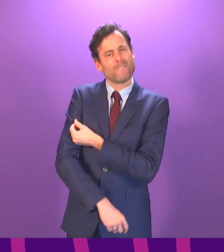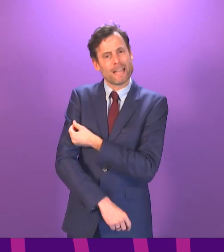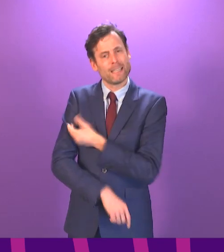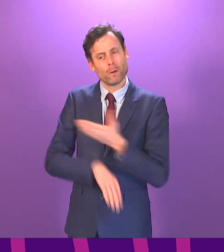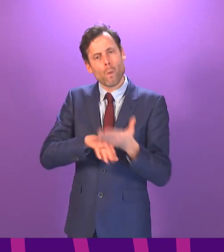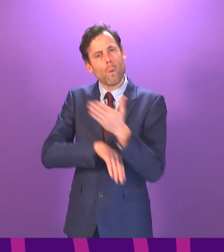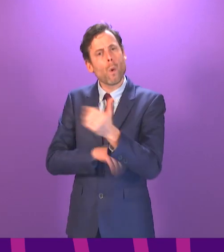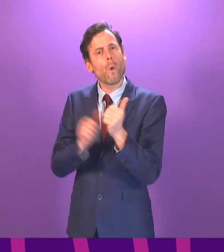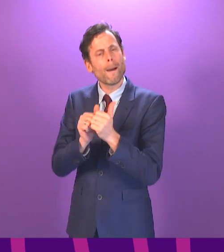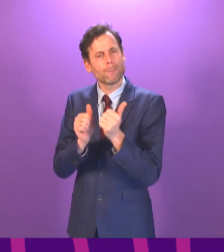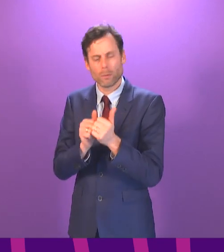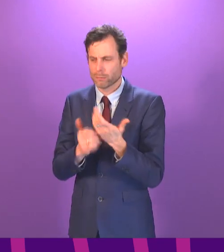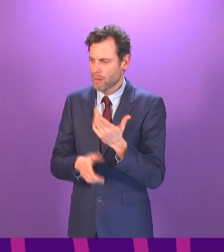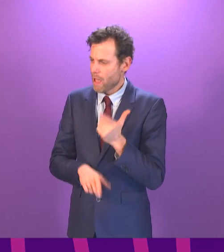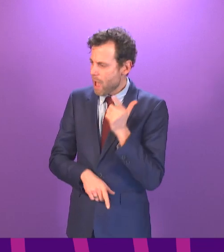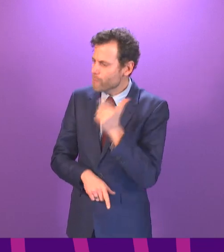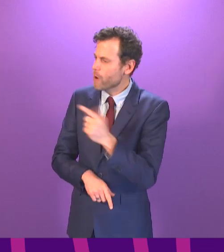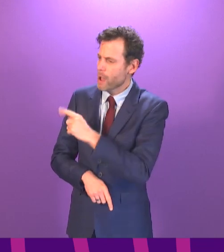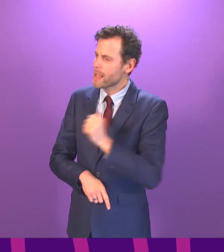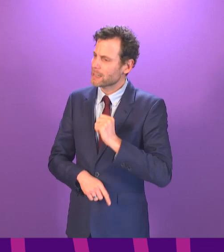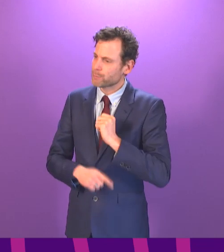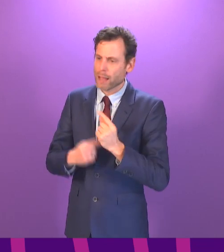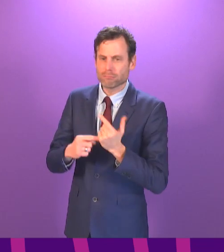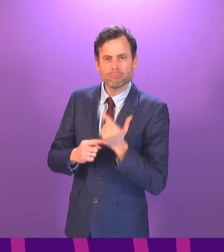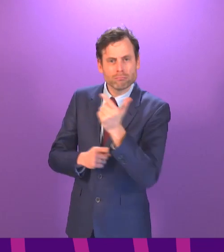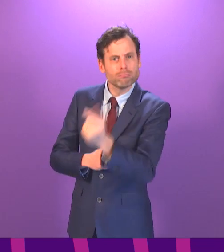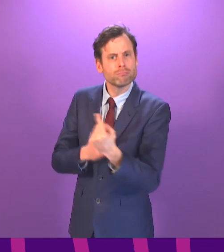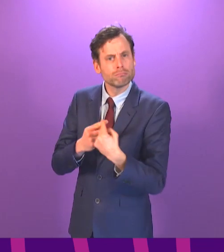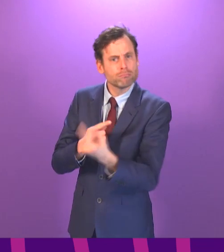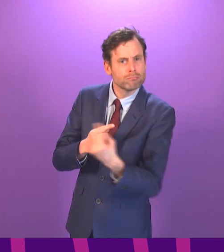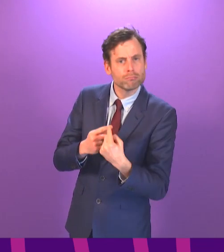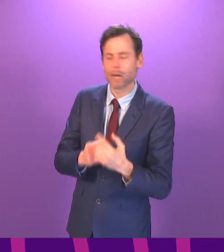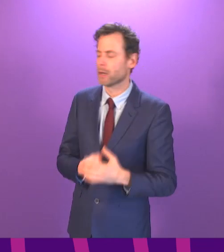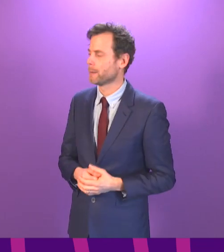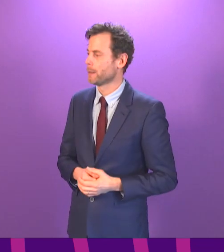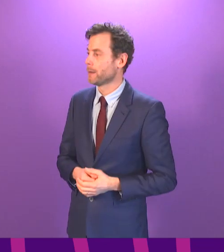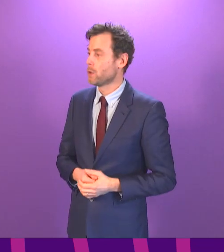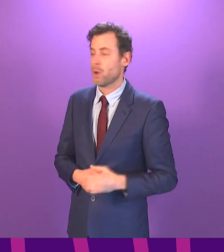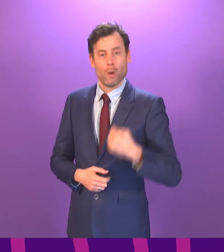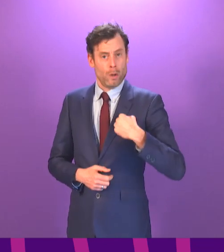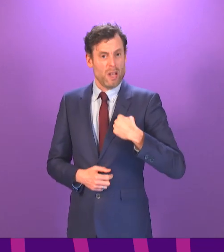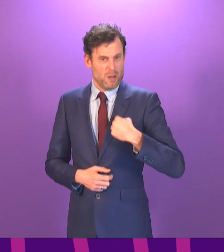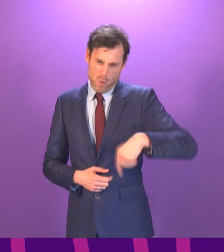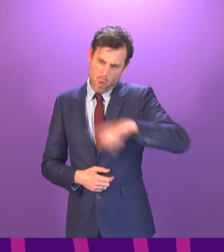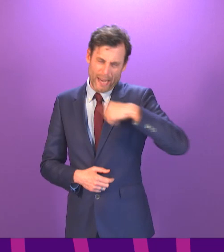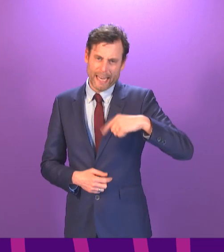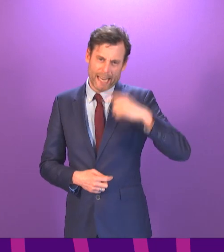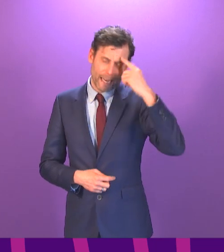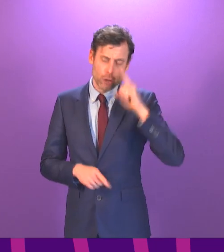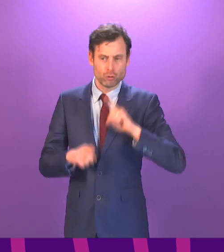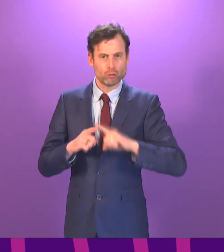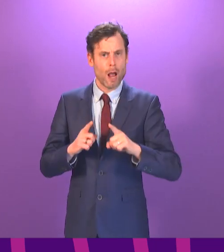appointment at a Covid-19 vaccination hub? First Minister. Every effort has been and will continue to be made to